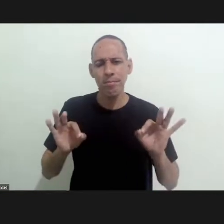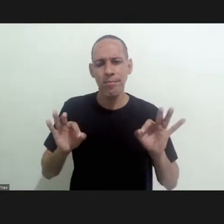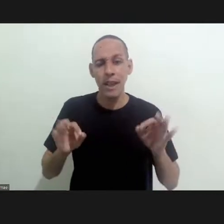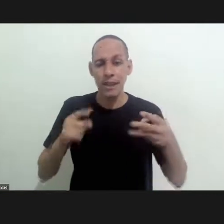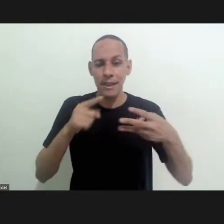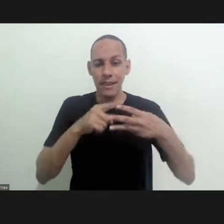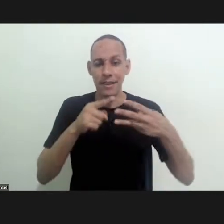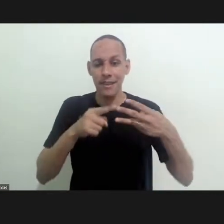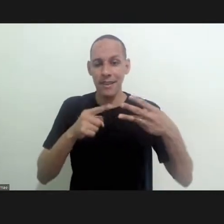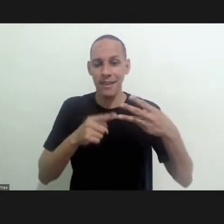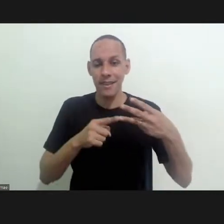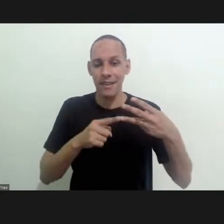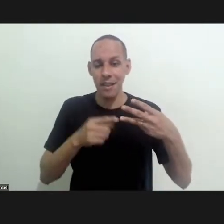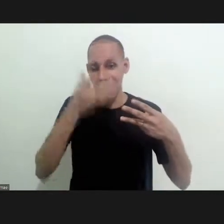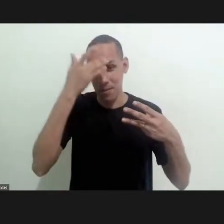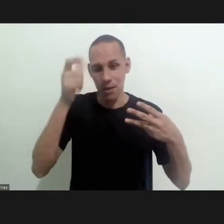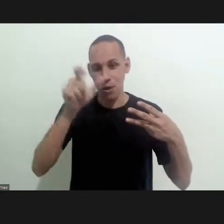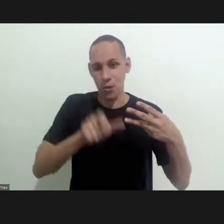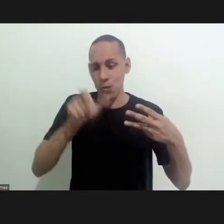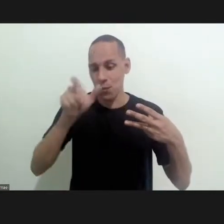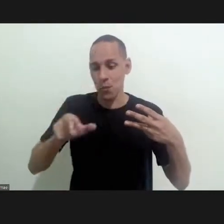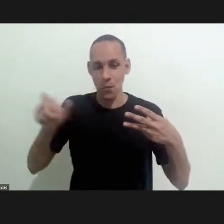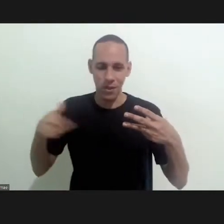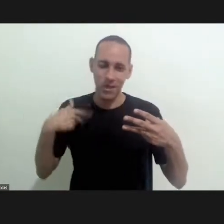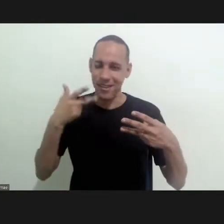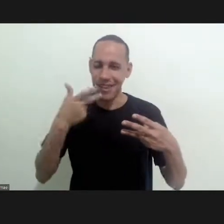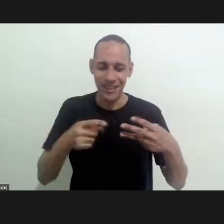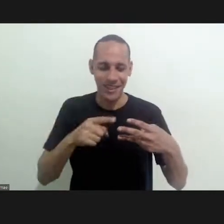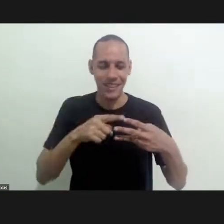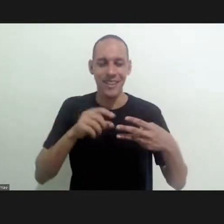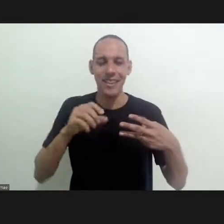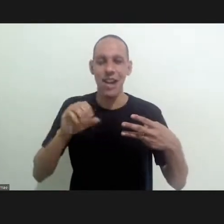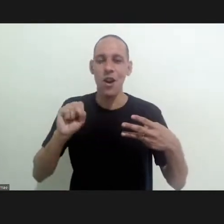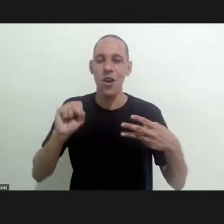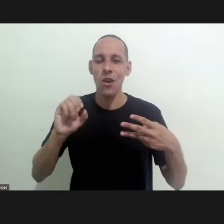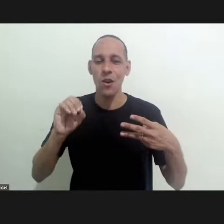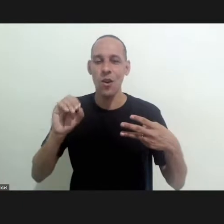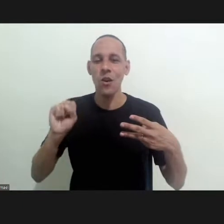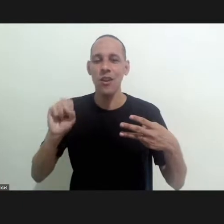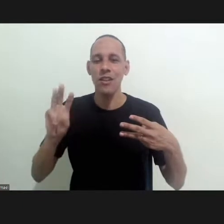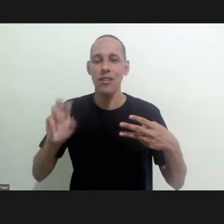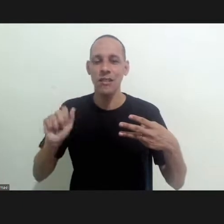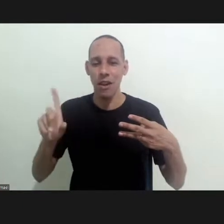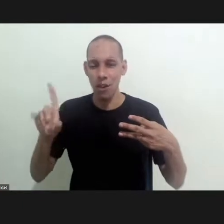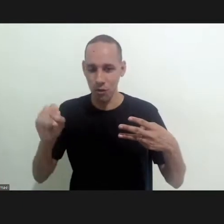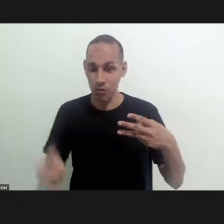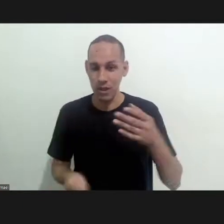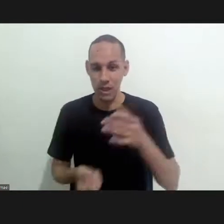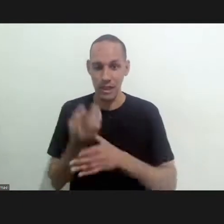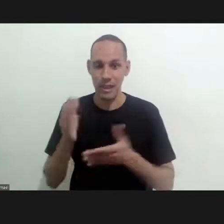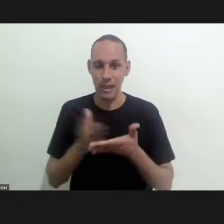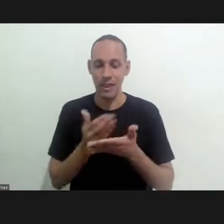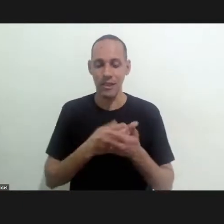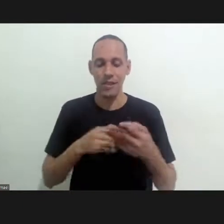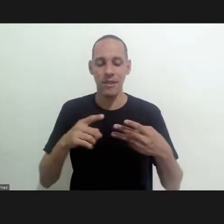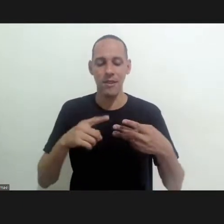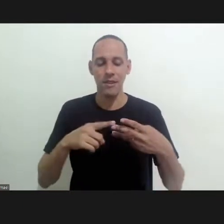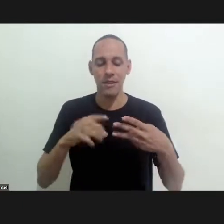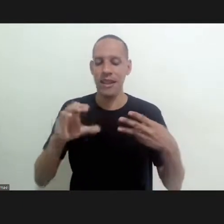three images these three uh characters which i have mentioned here osvaldo cruz creates the journal